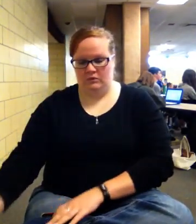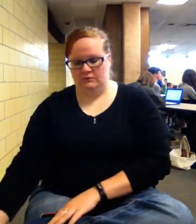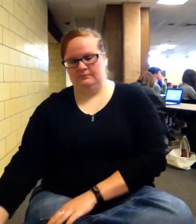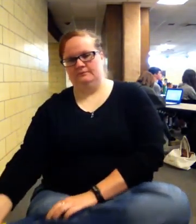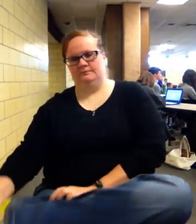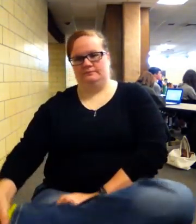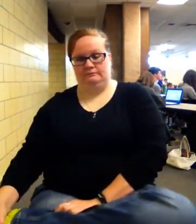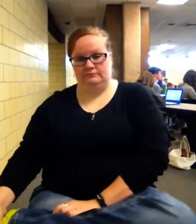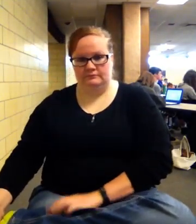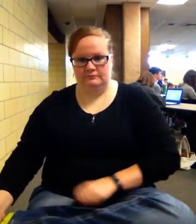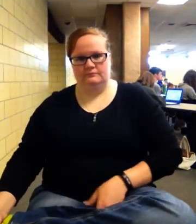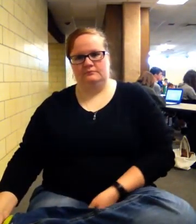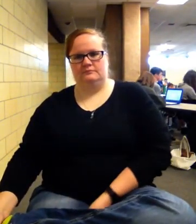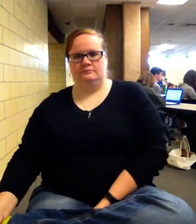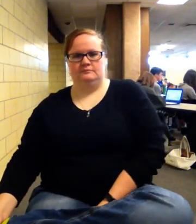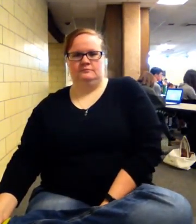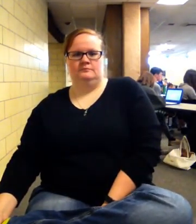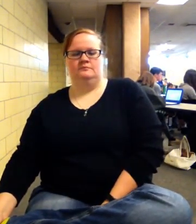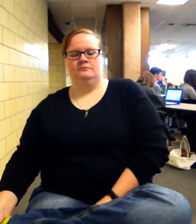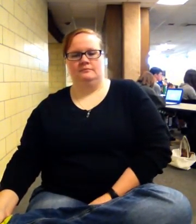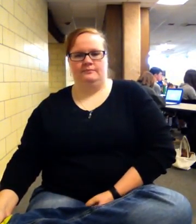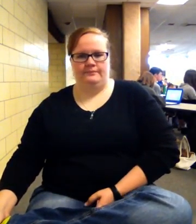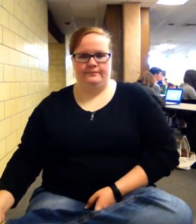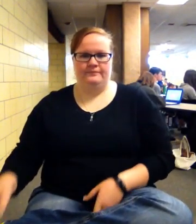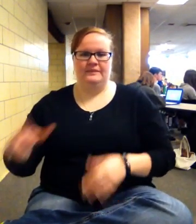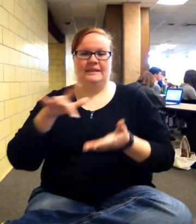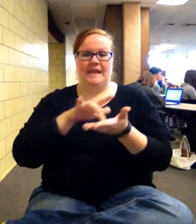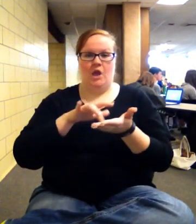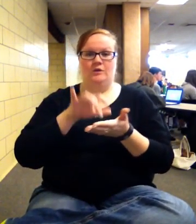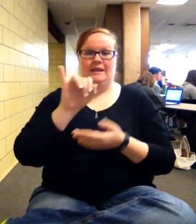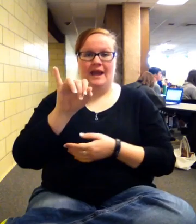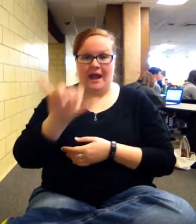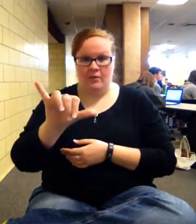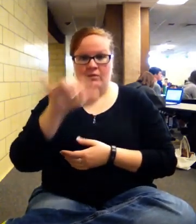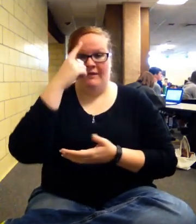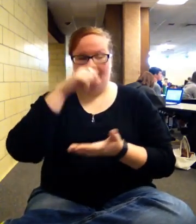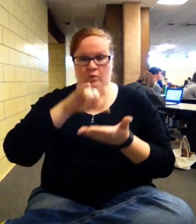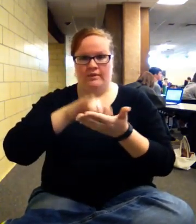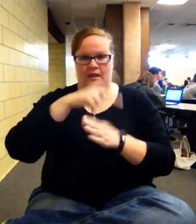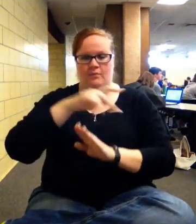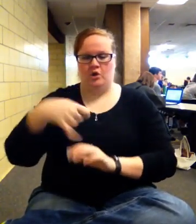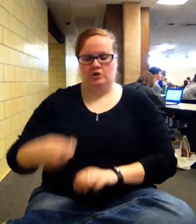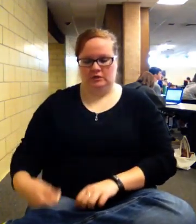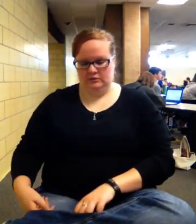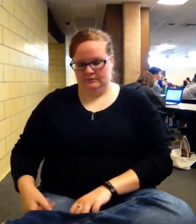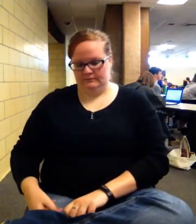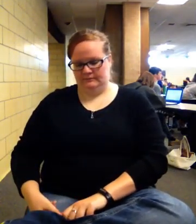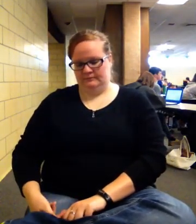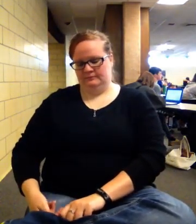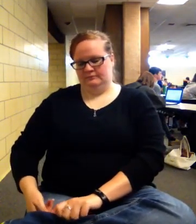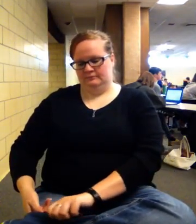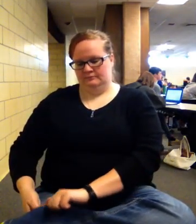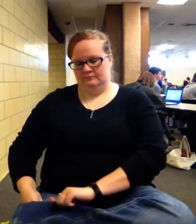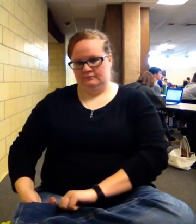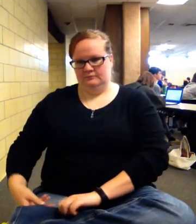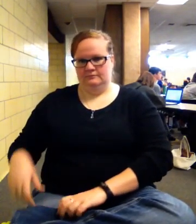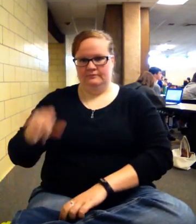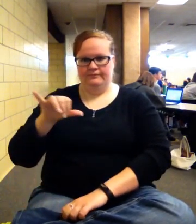return for that project. Calculate the IY for that project. So that's how step two